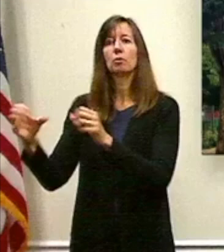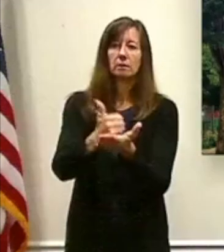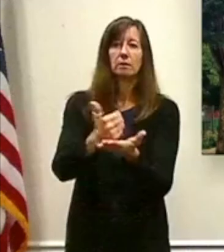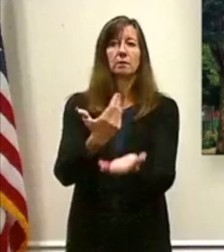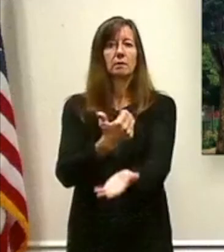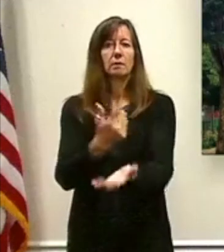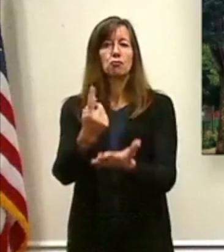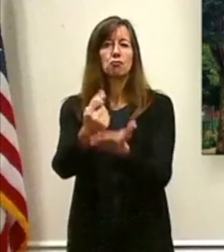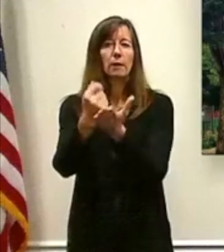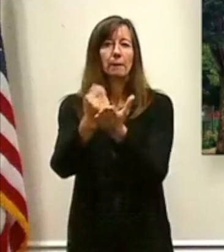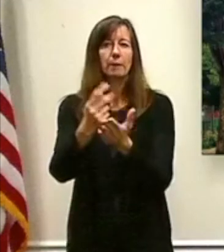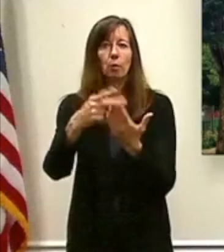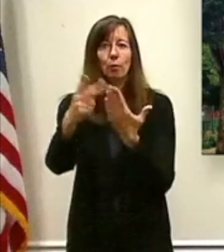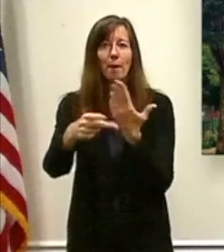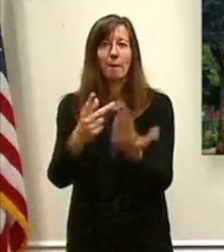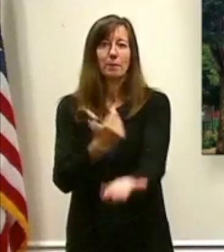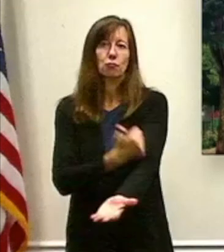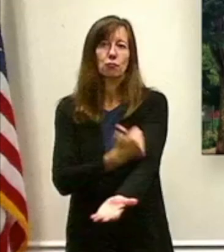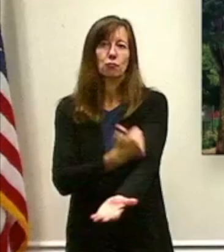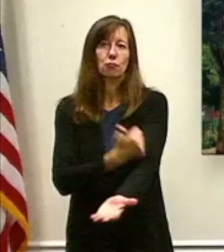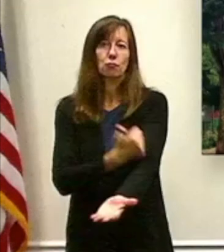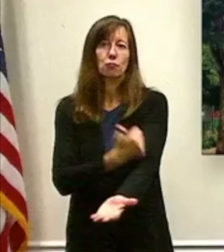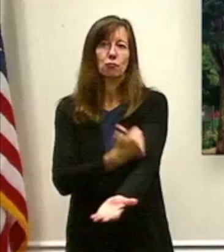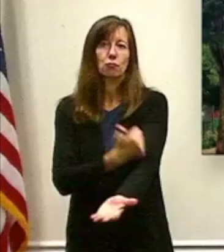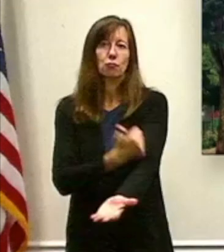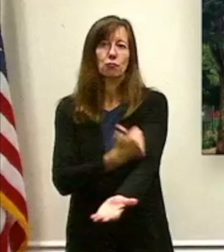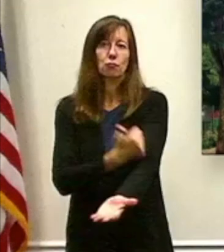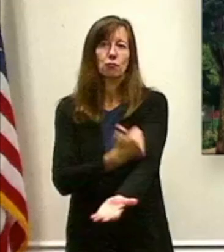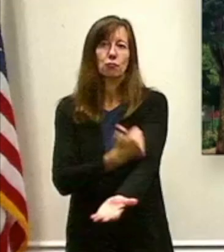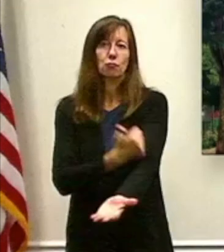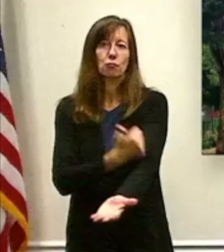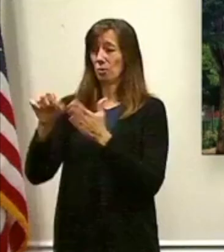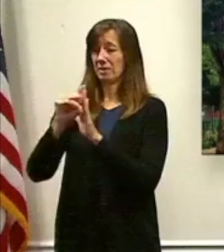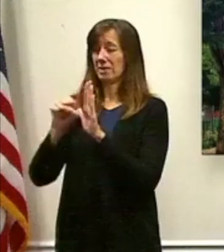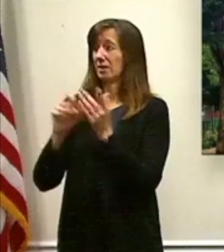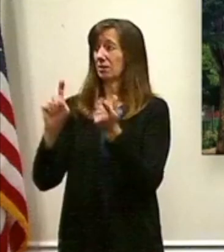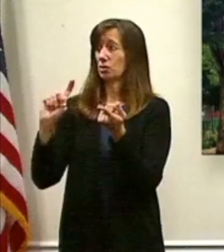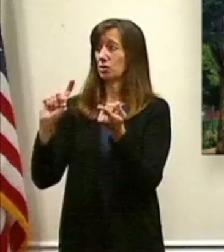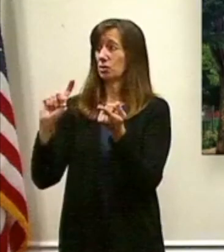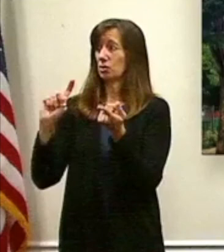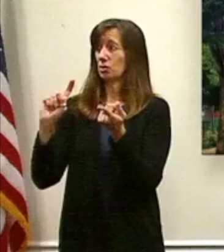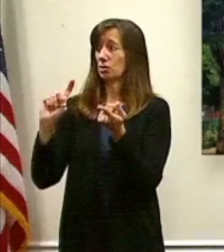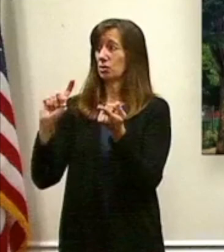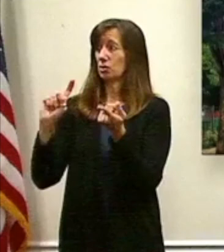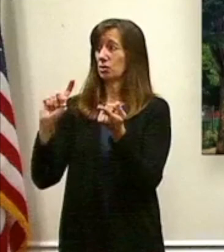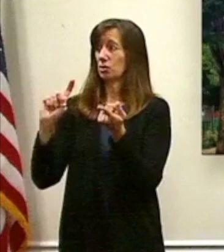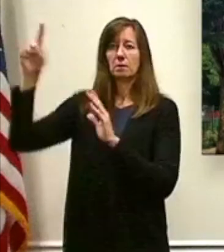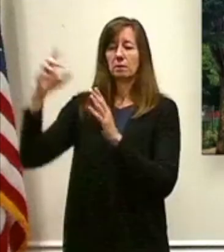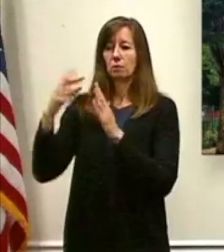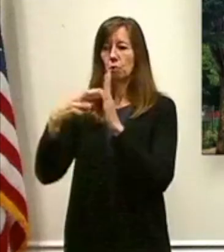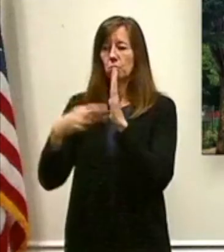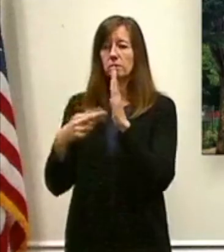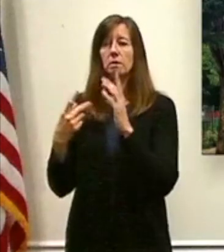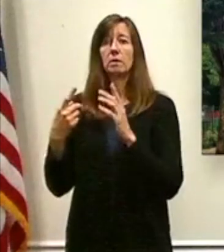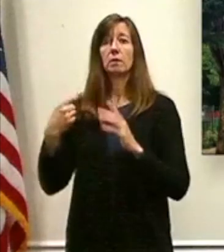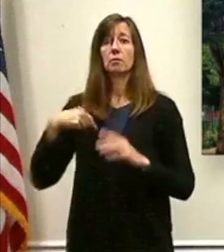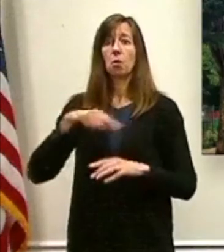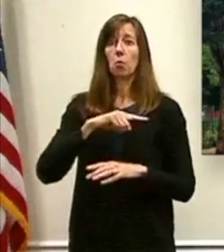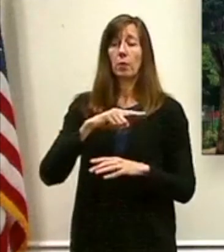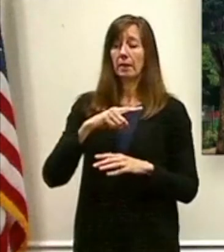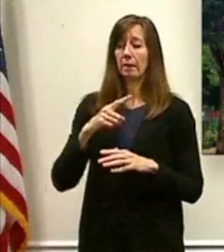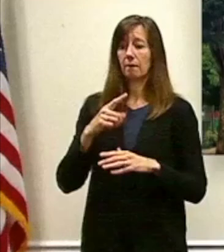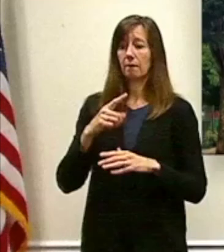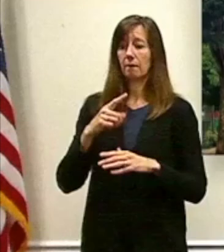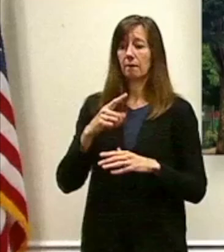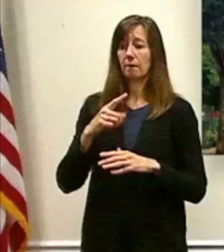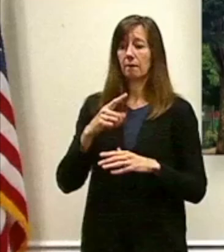services. Well, New York State changed that, which means we're not making that initial connection, which means there are those who are struggling without assistance in our